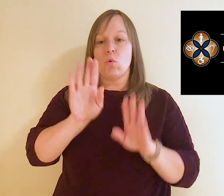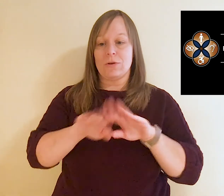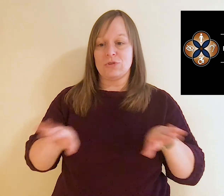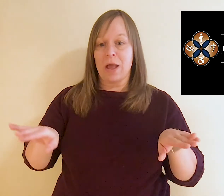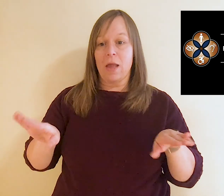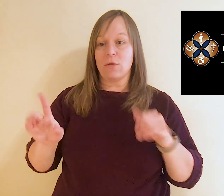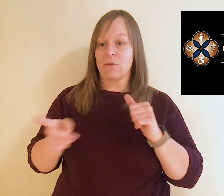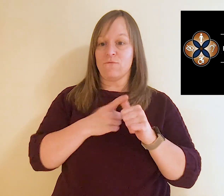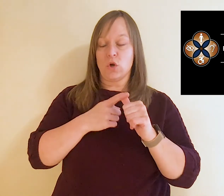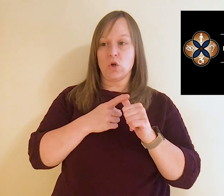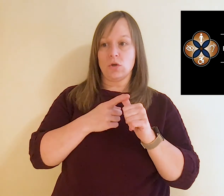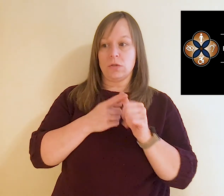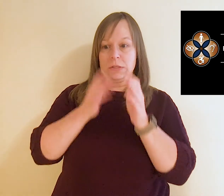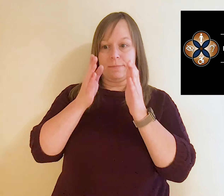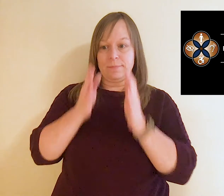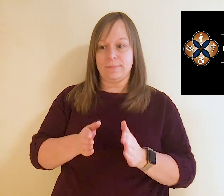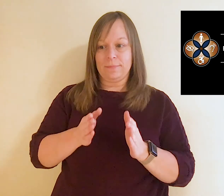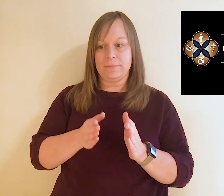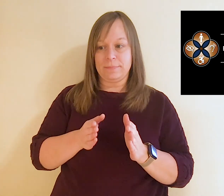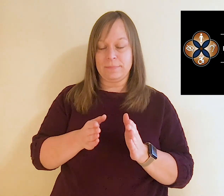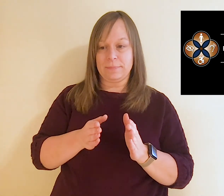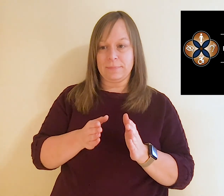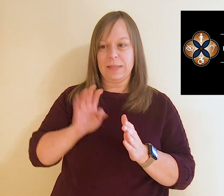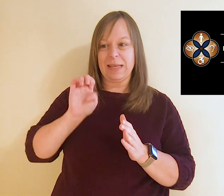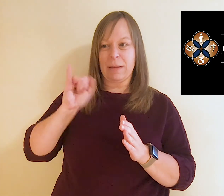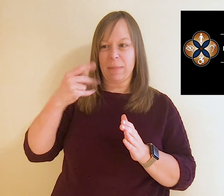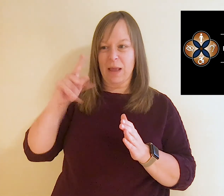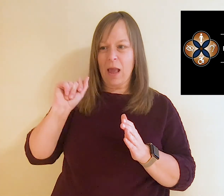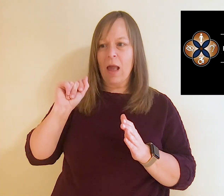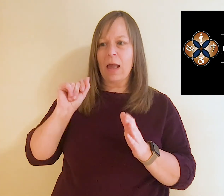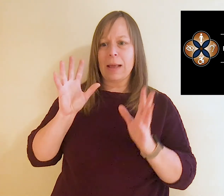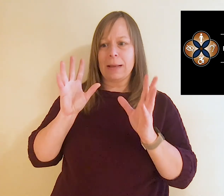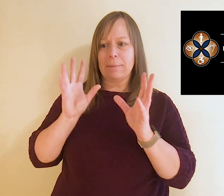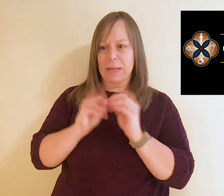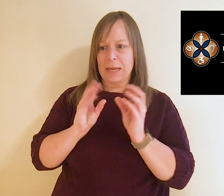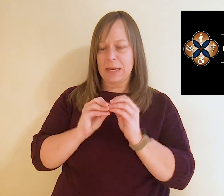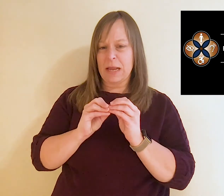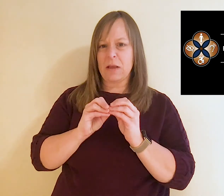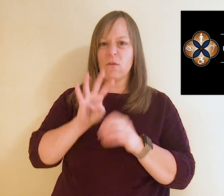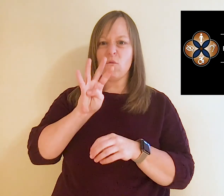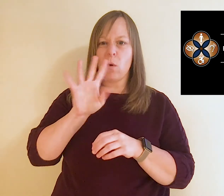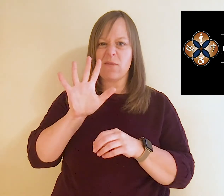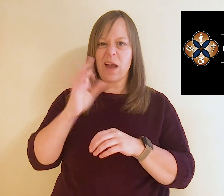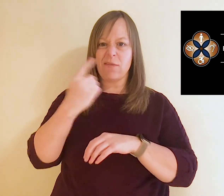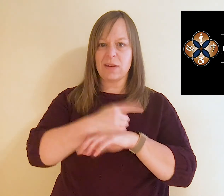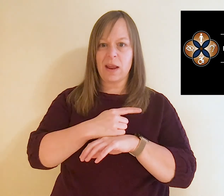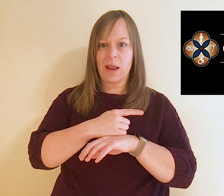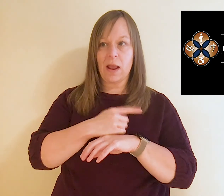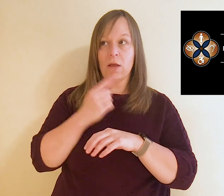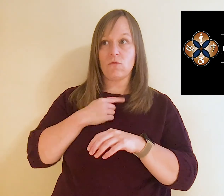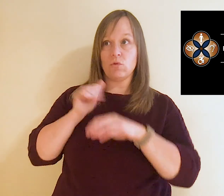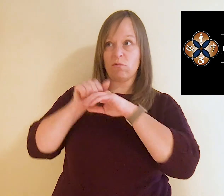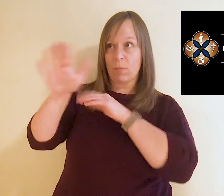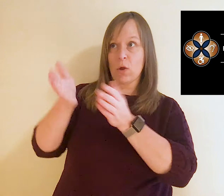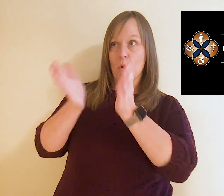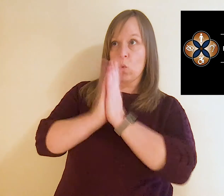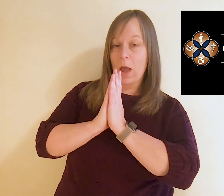your child's first individual family service plan meeting would happen within 45 days from the request of